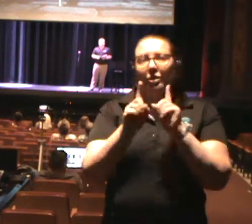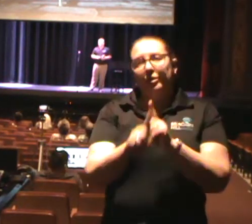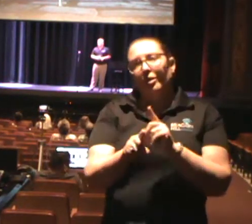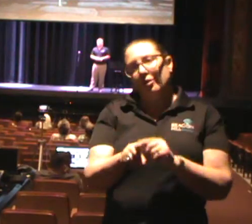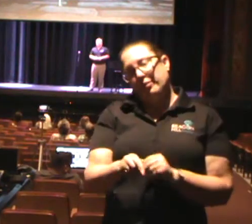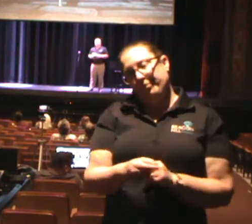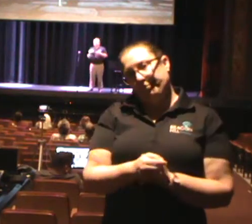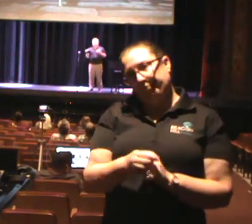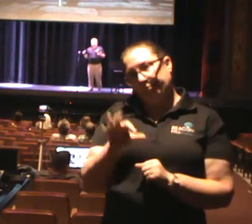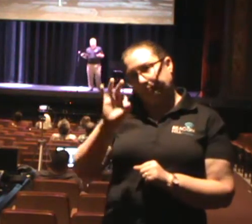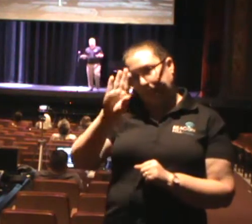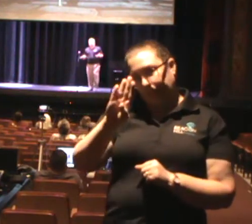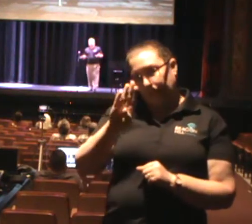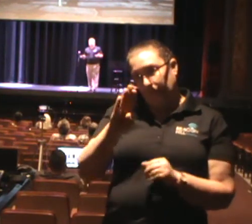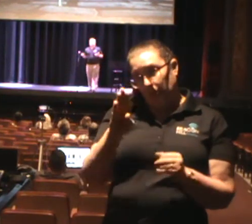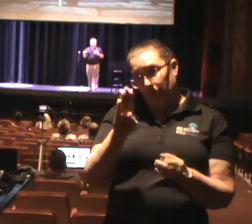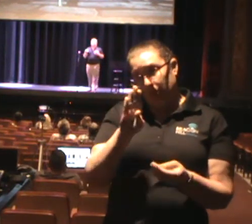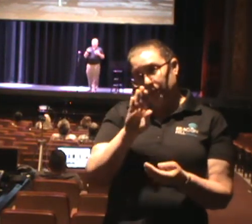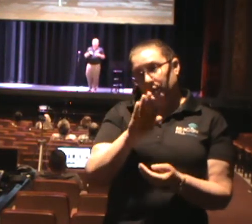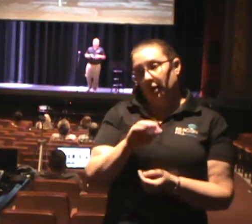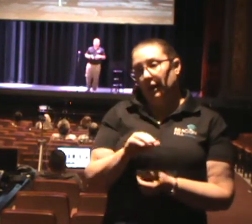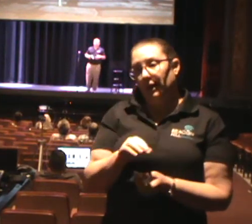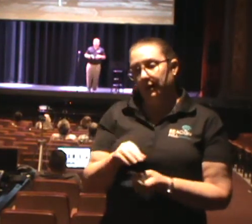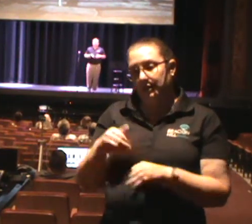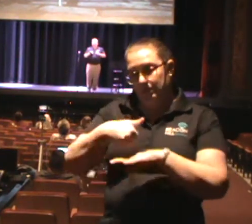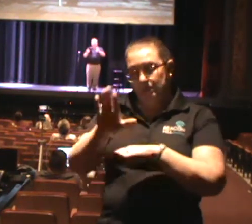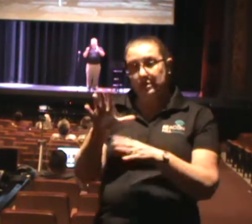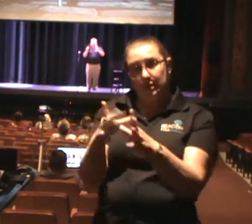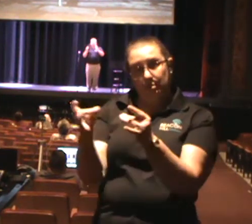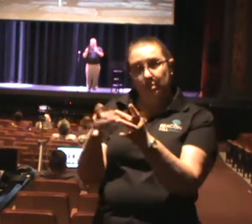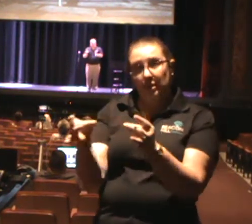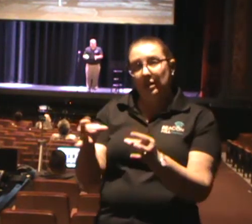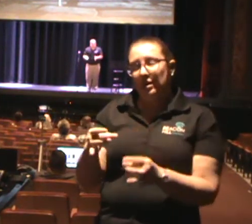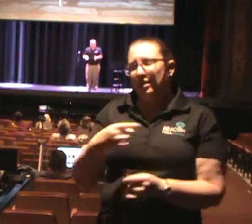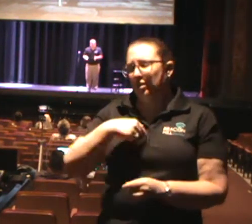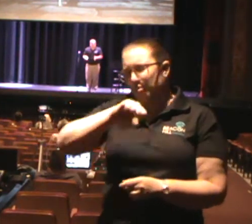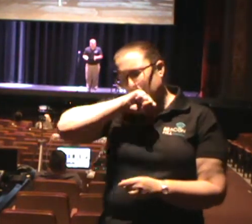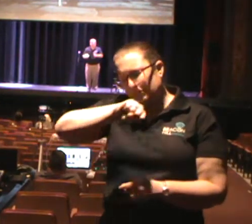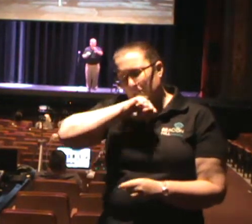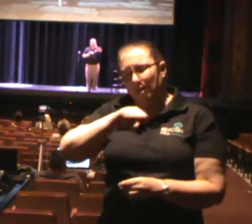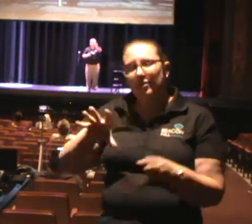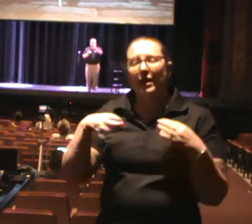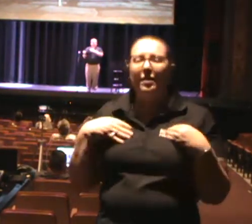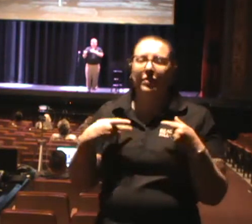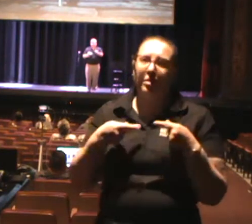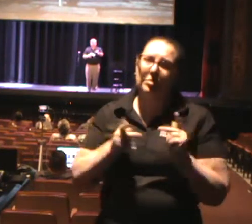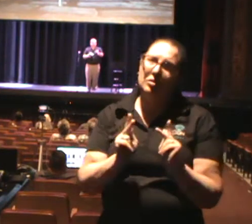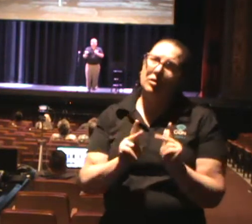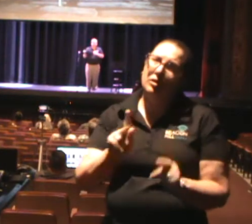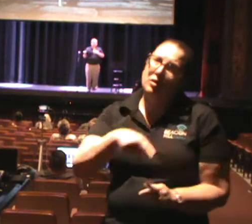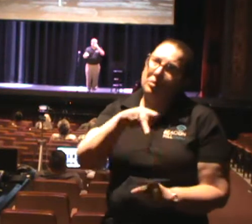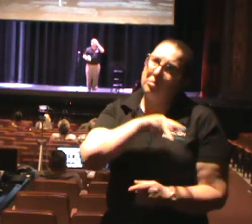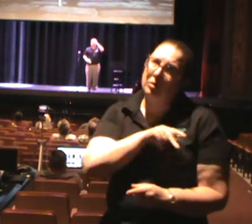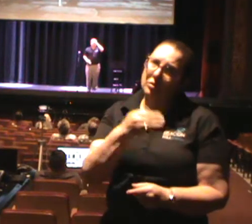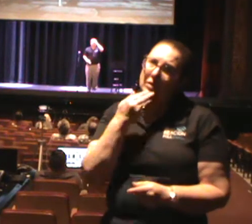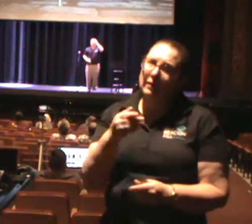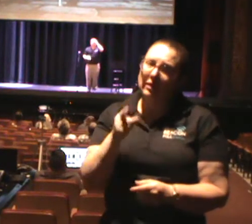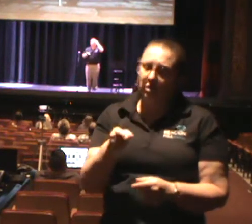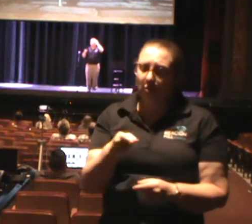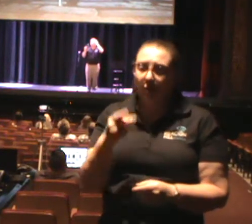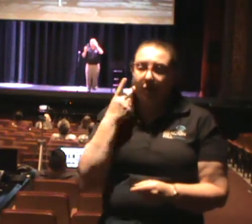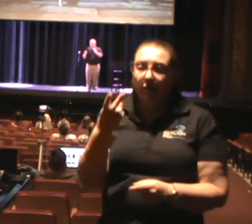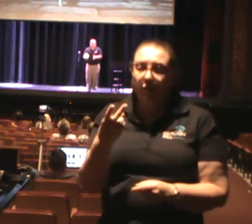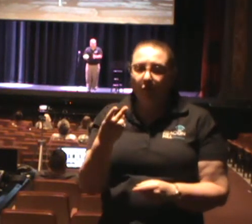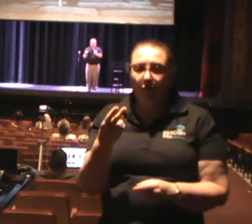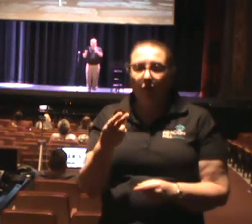just send us a message. I'd love to get a chance to connect with you. And thank you personally for coming. If you're watching online, I don't know which camera is on me. I've got a couple of them going on.